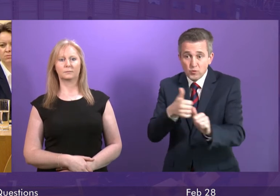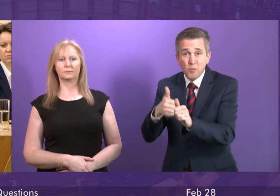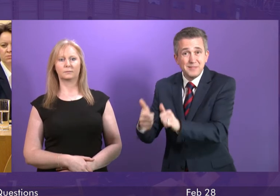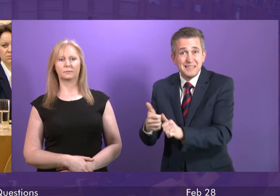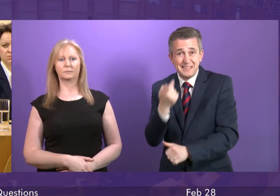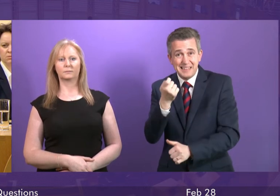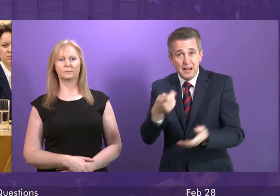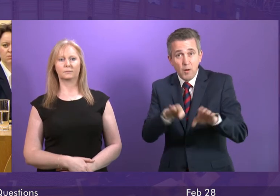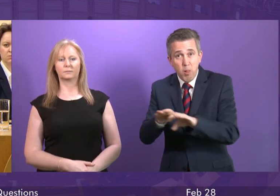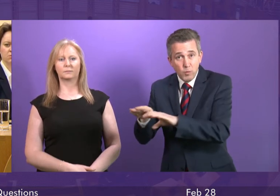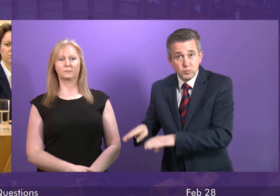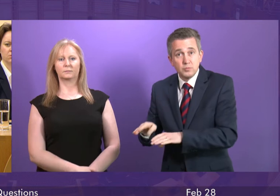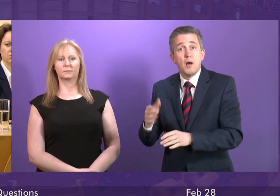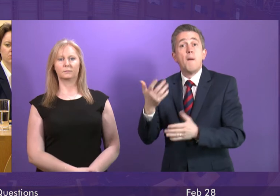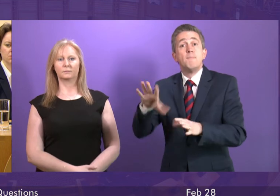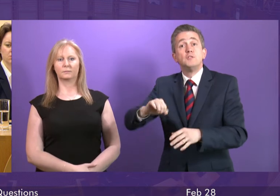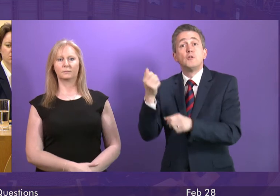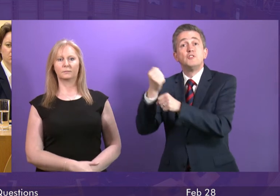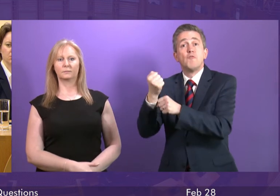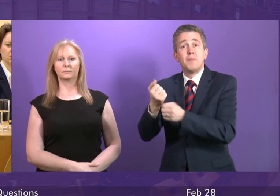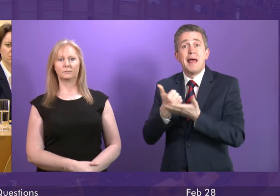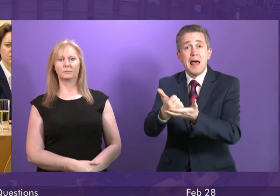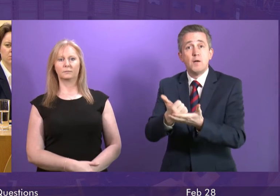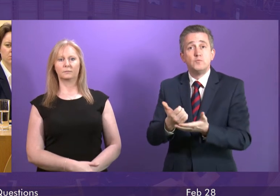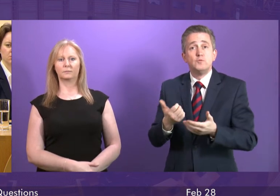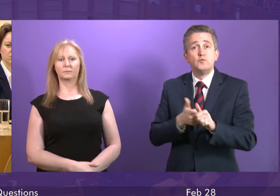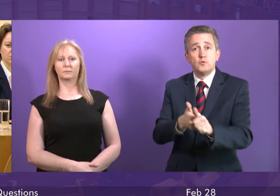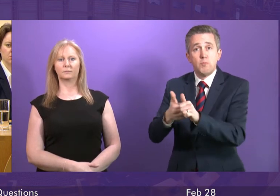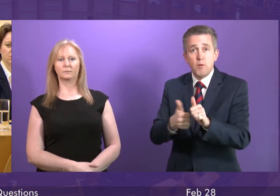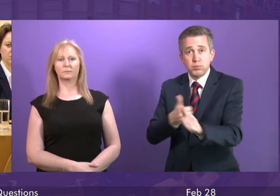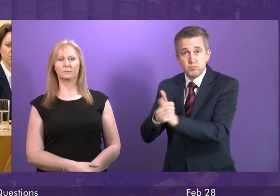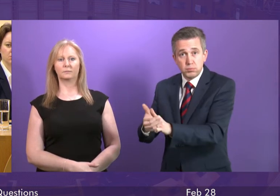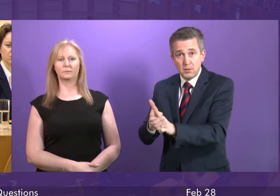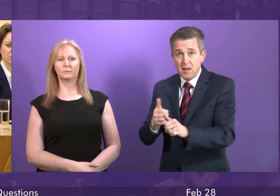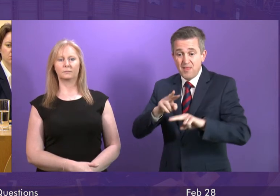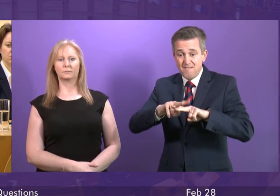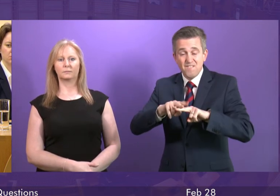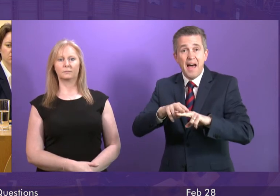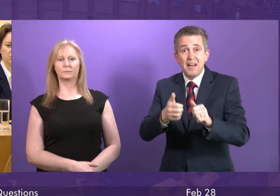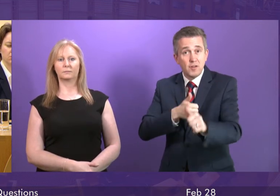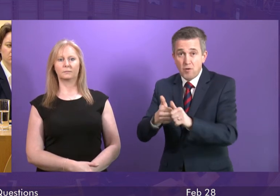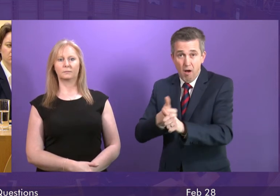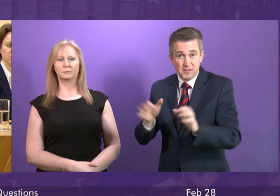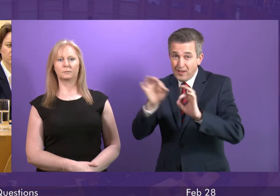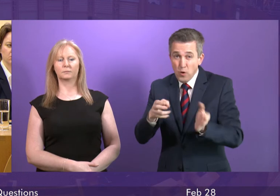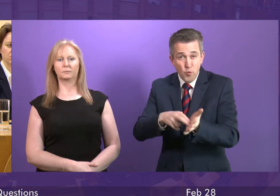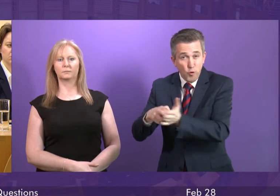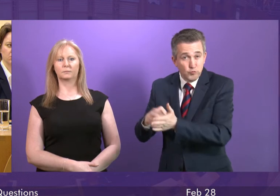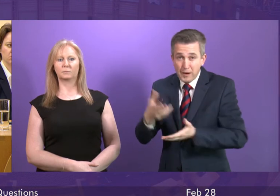by DF Barnes with support from the Scottish Government and there has been no employment at the Fife Yards or contracts since then. GMB and